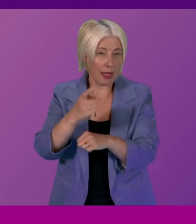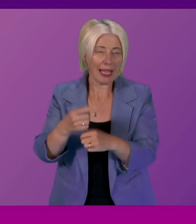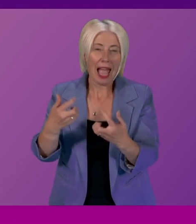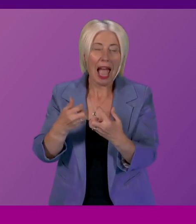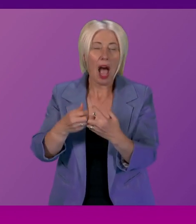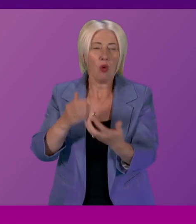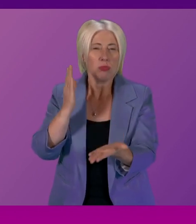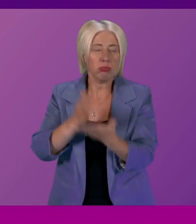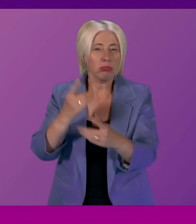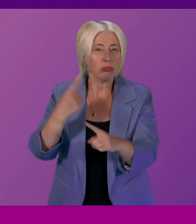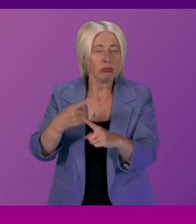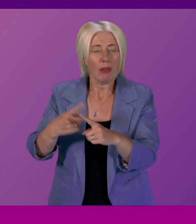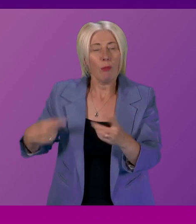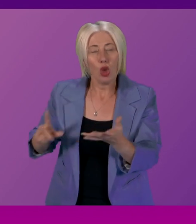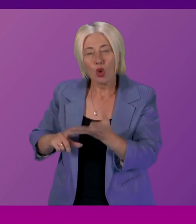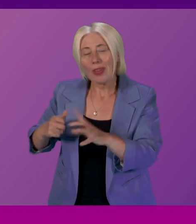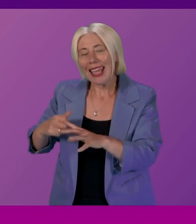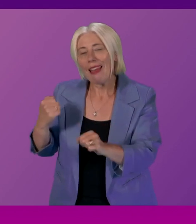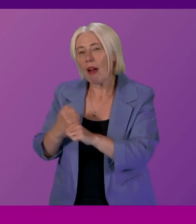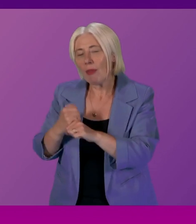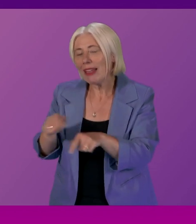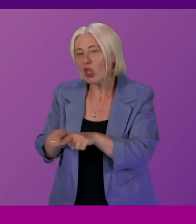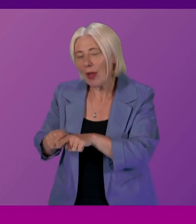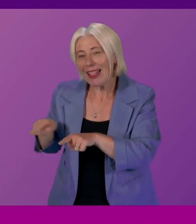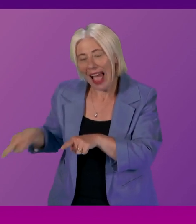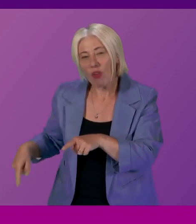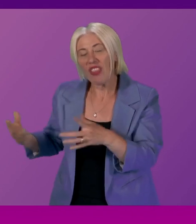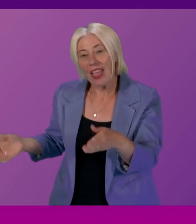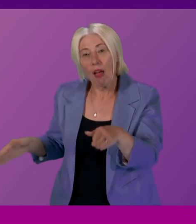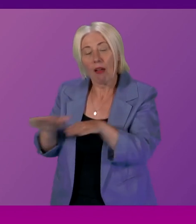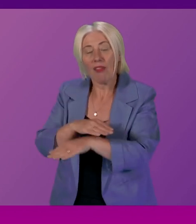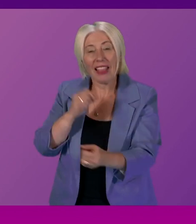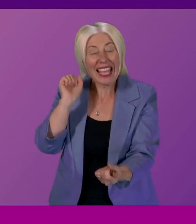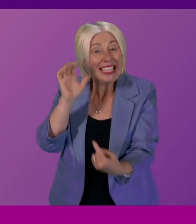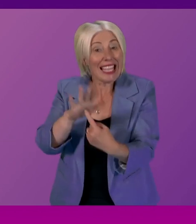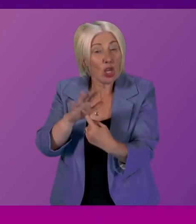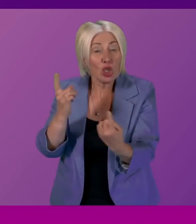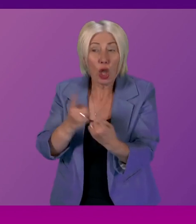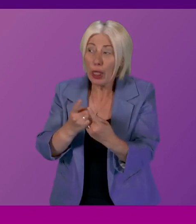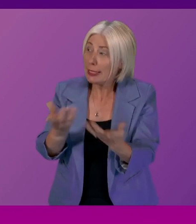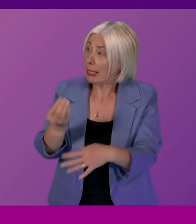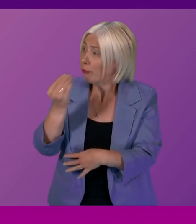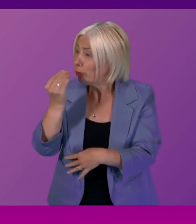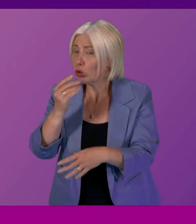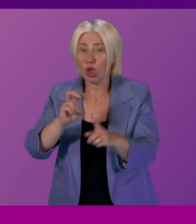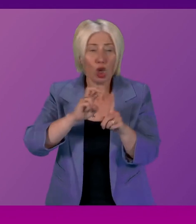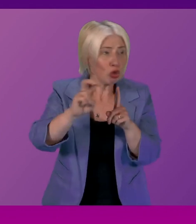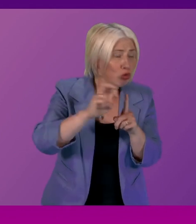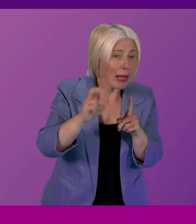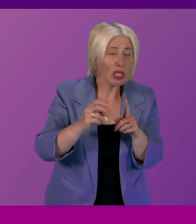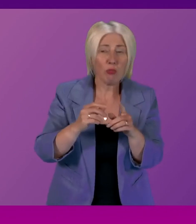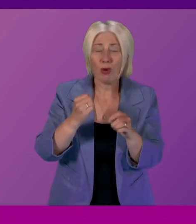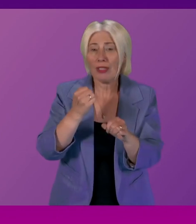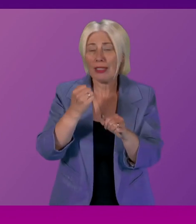guarantee from the UK government to adequately cover the cost of essentials like food transport and energy